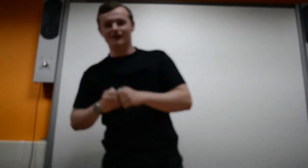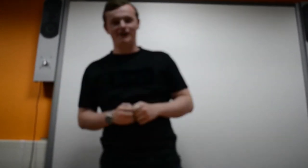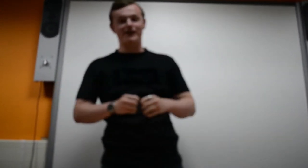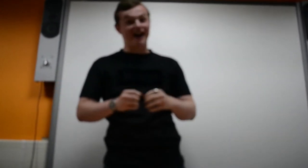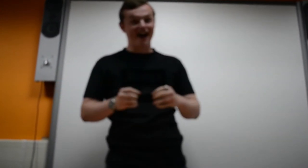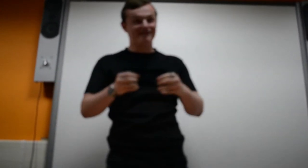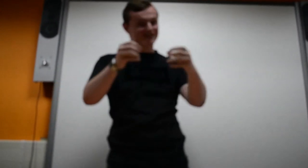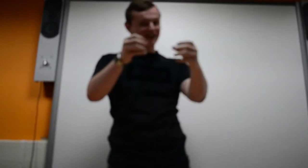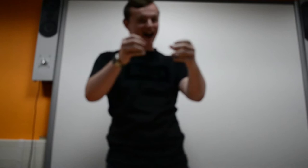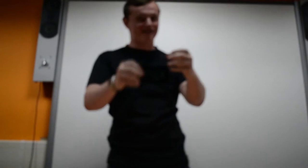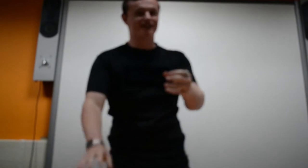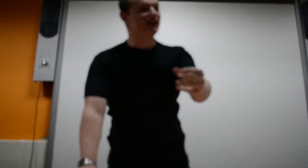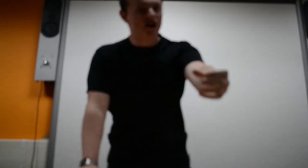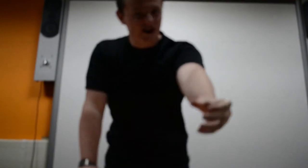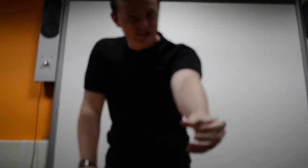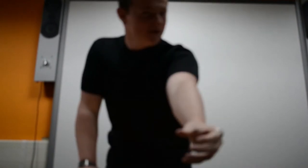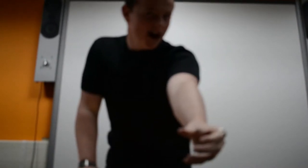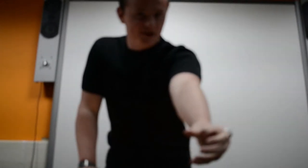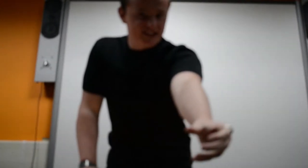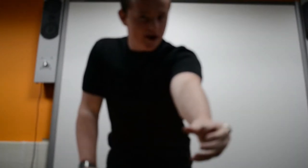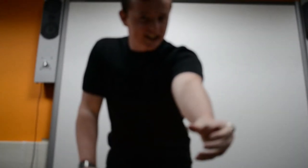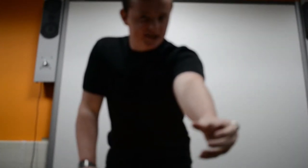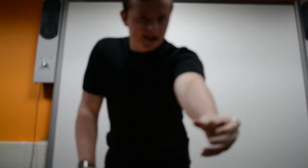We have a giraffe. Now go on, son. Bobble on. You're scaring the kids away.